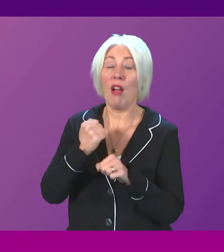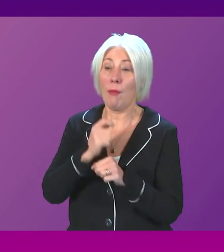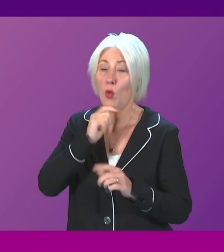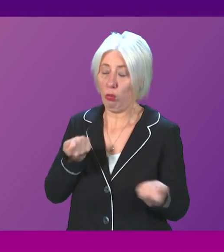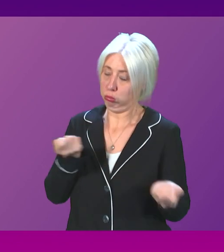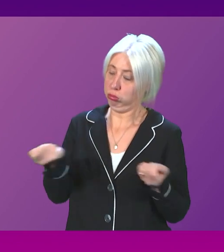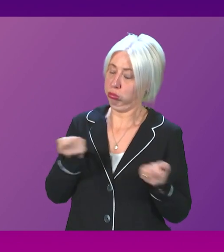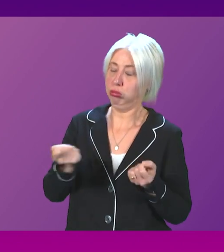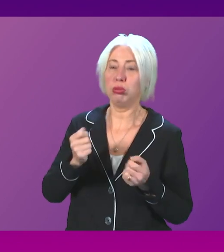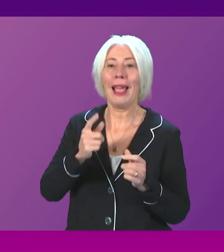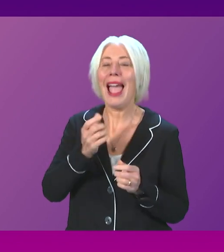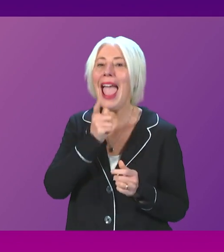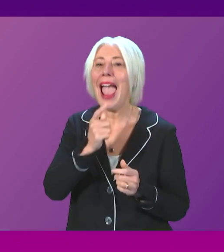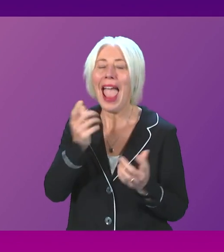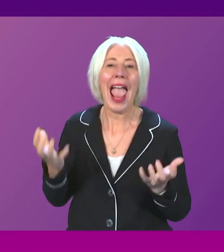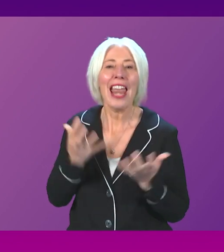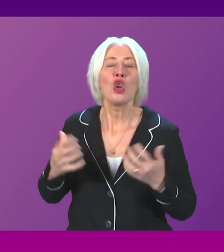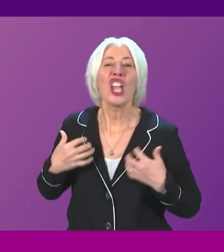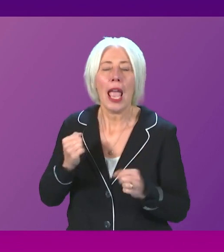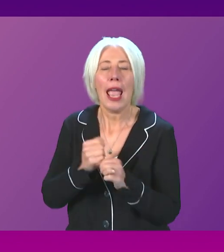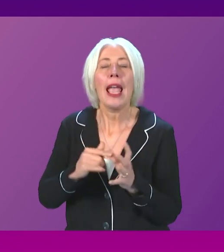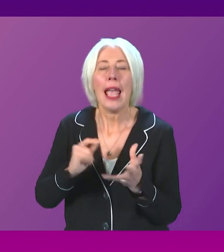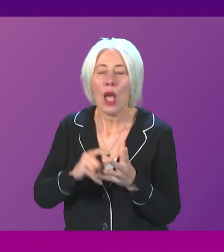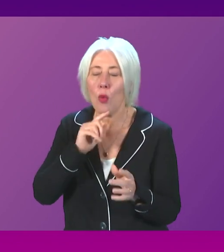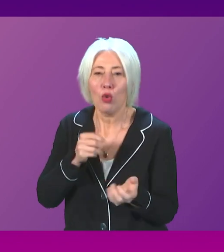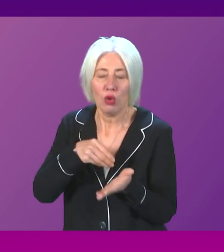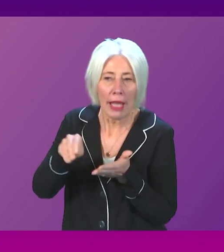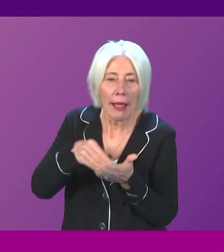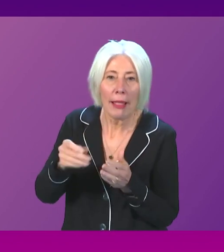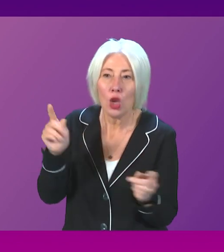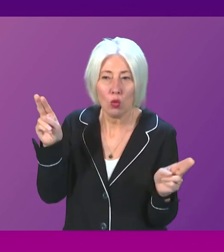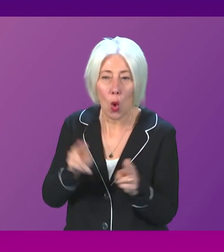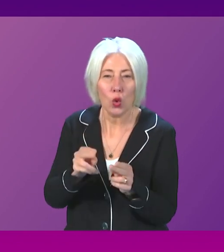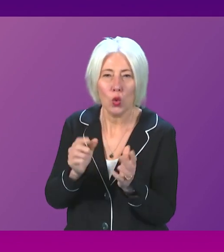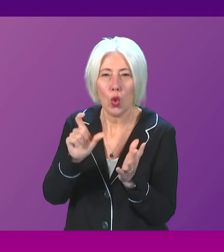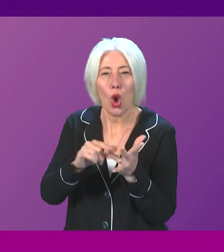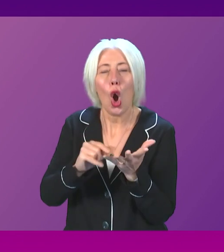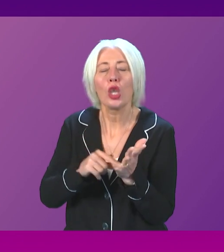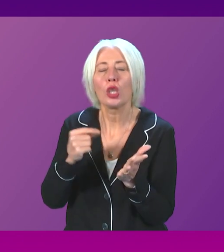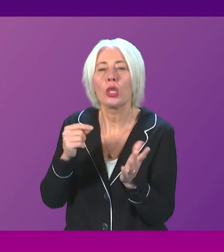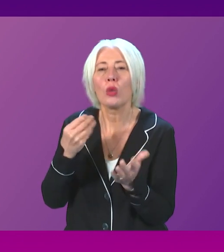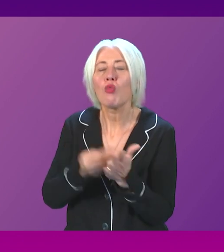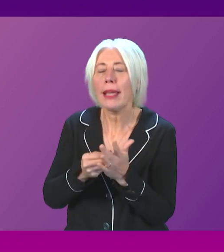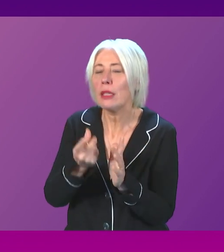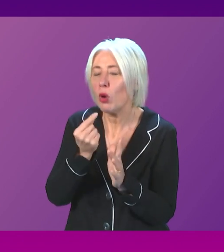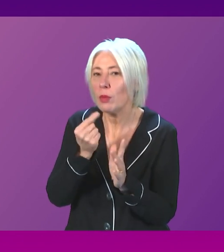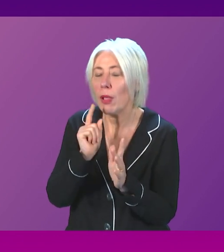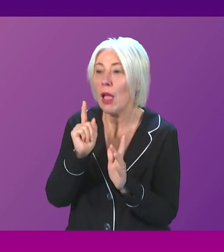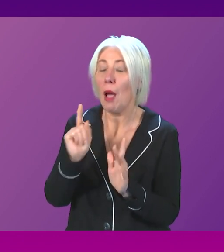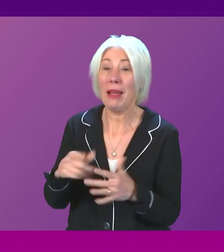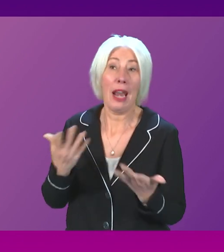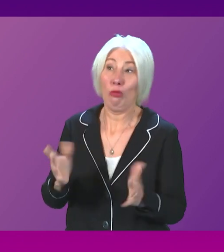would sell Scottish renewable energy to customers as close to cost price as possible, using the powers they have, a promise broken.